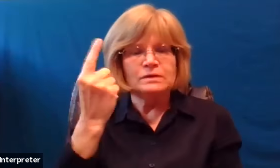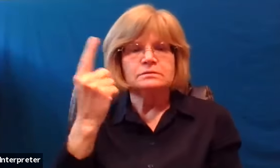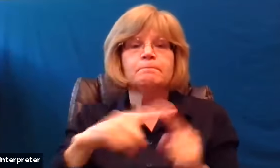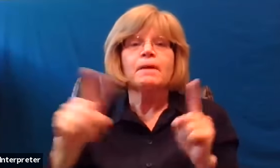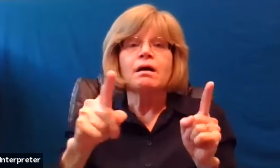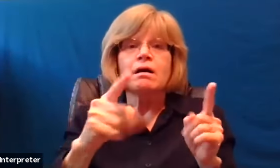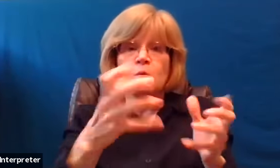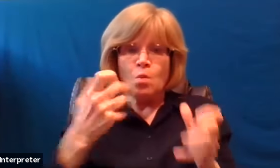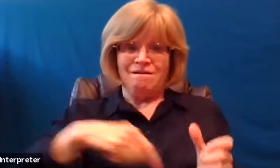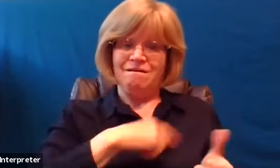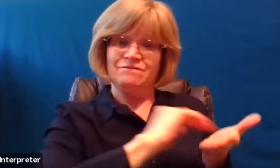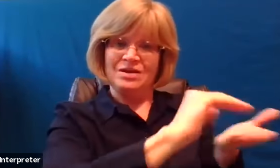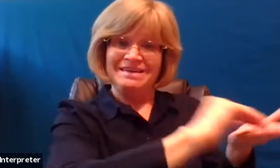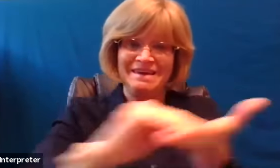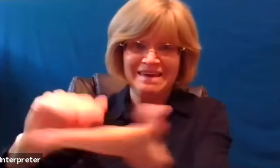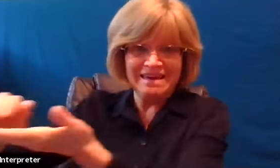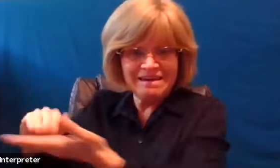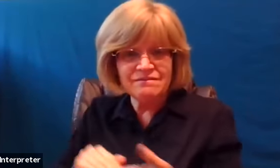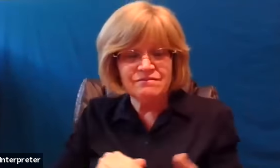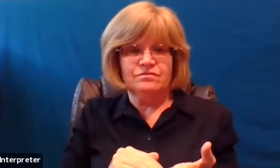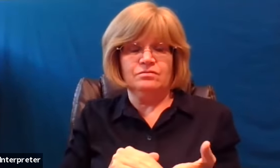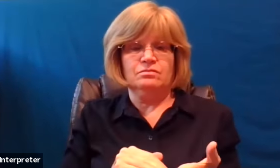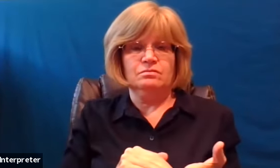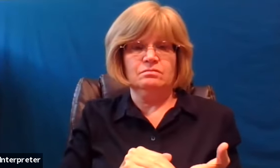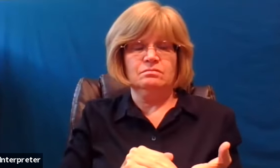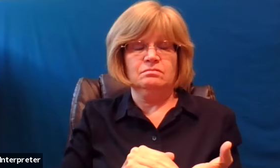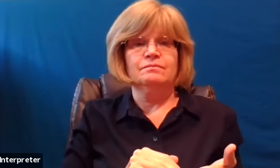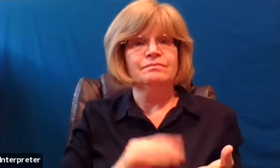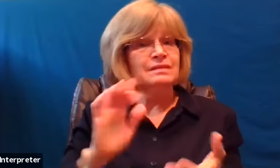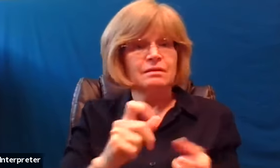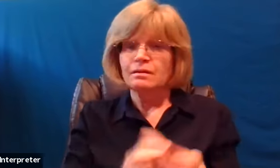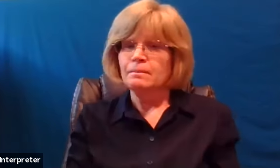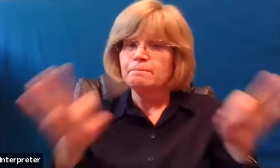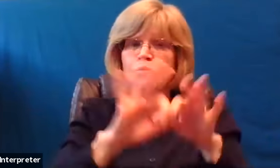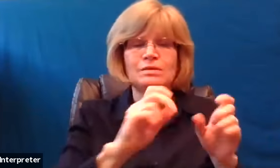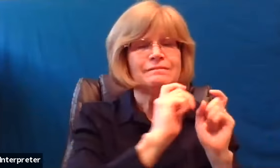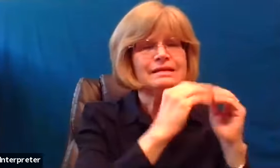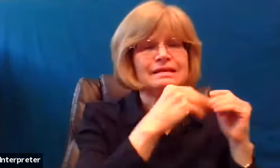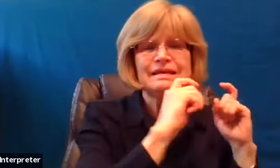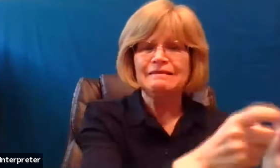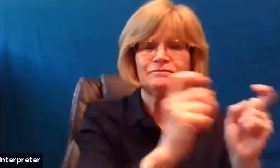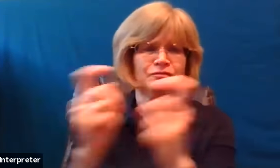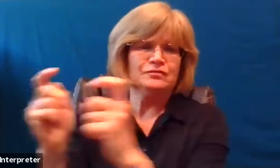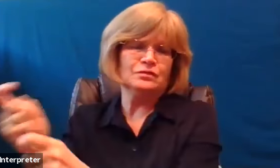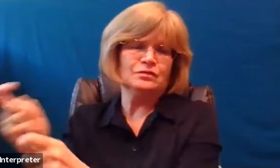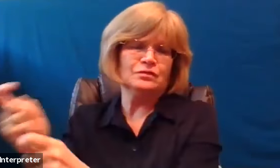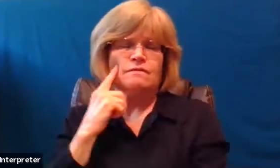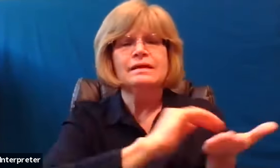forgiveness is an awfully important gift for us to give to others it is a healing gift